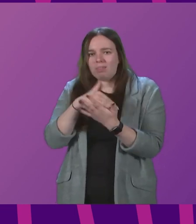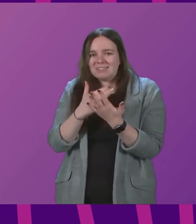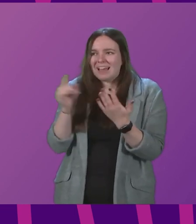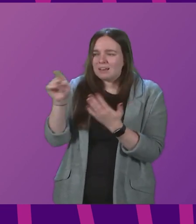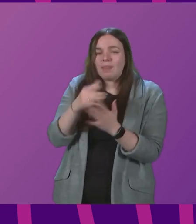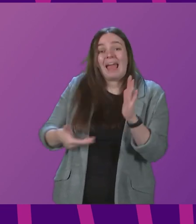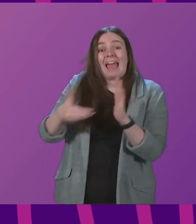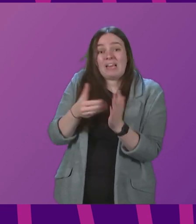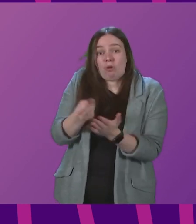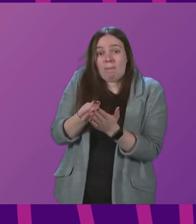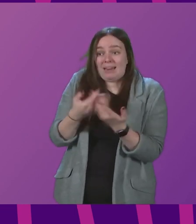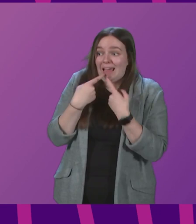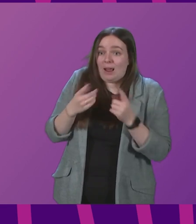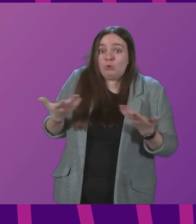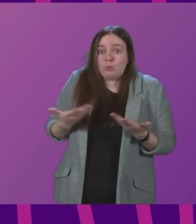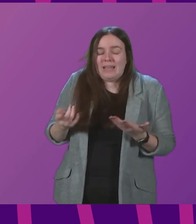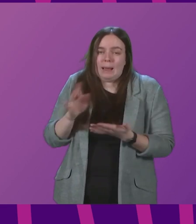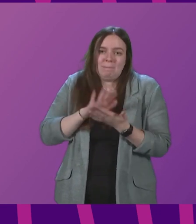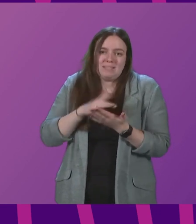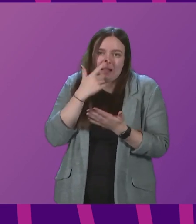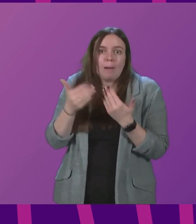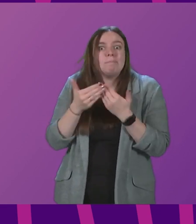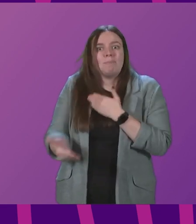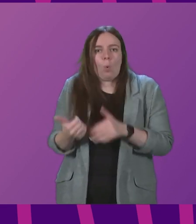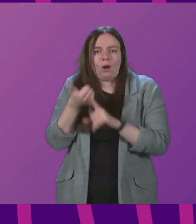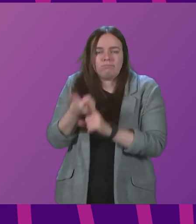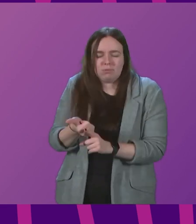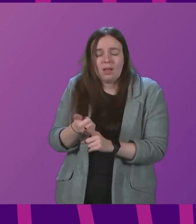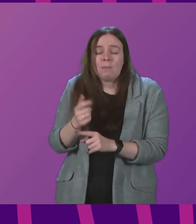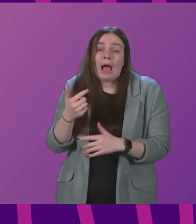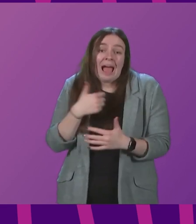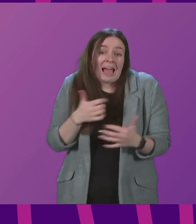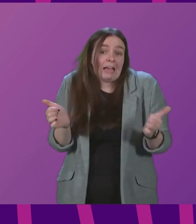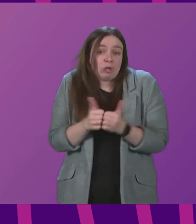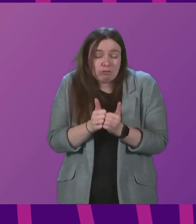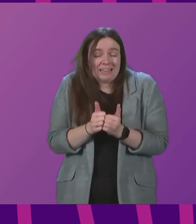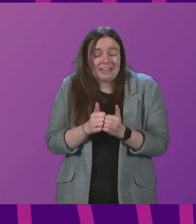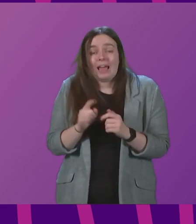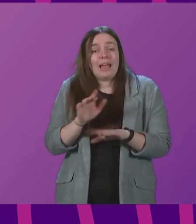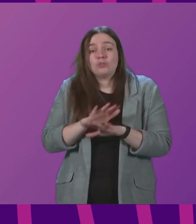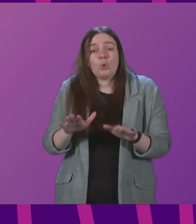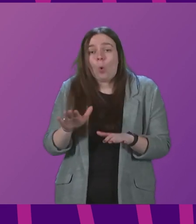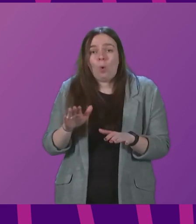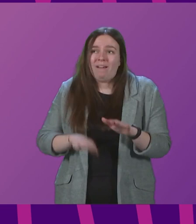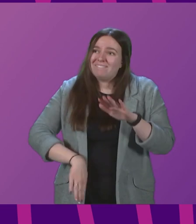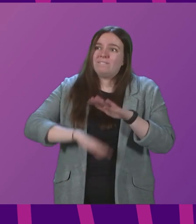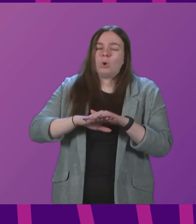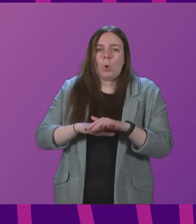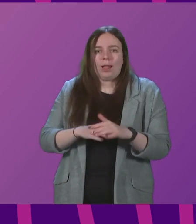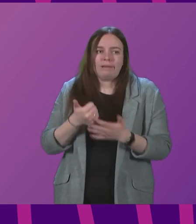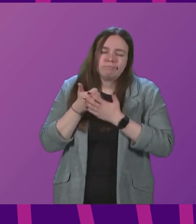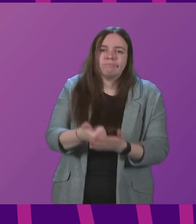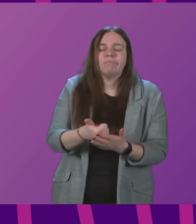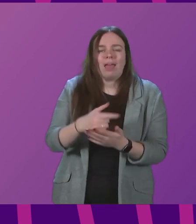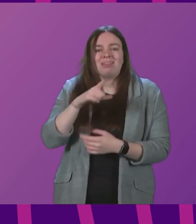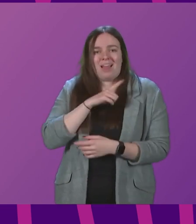The additional money I am announcing today will allow us to go further. But I agree, indeed I said it myself in my statement, it will not fully compensate businesses. That is why I